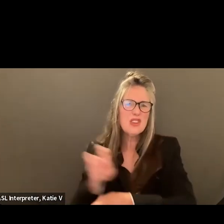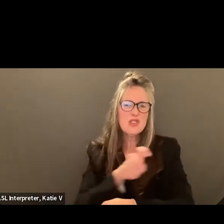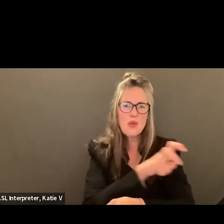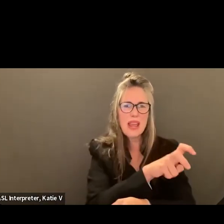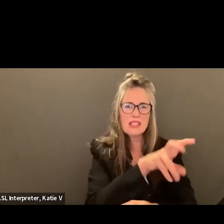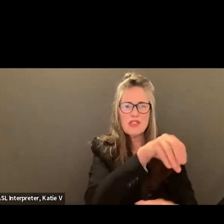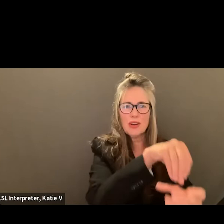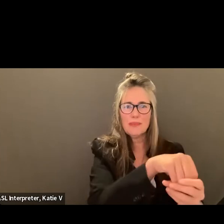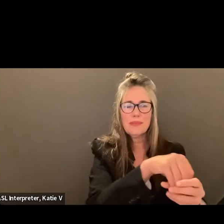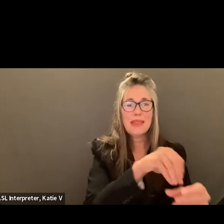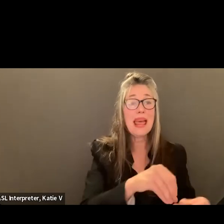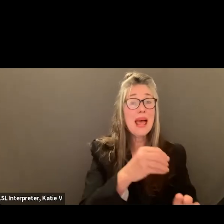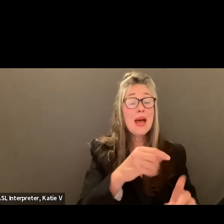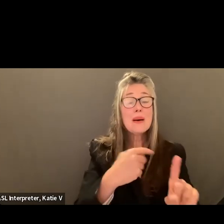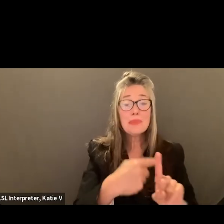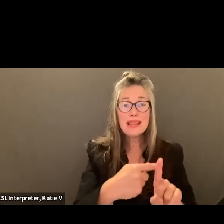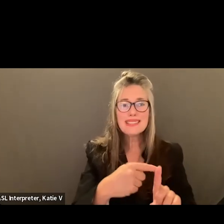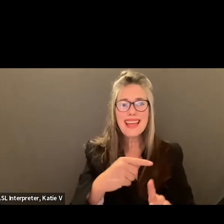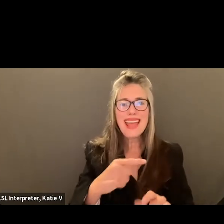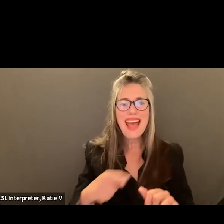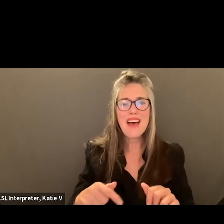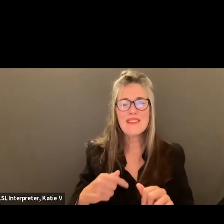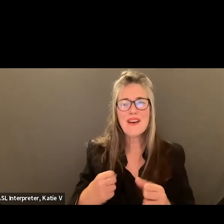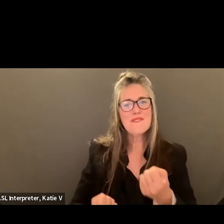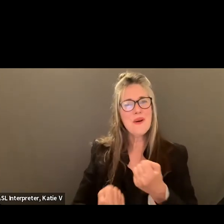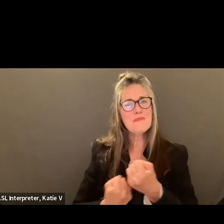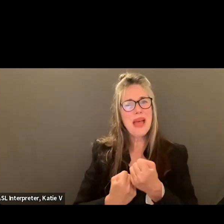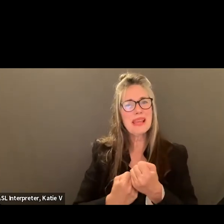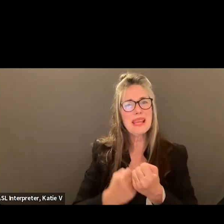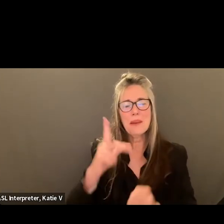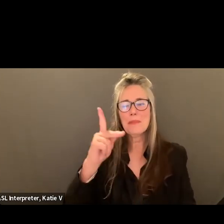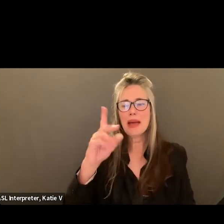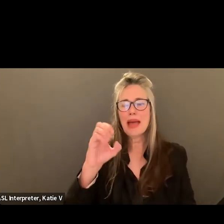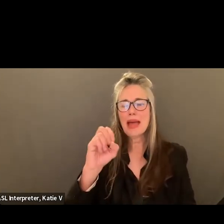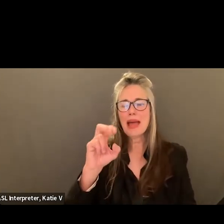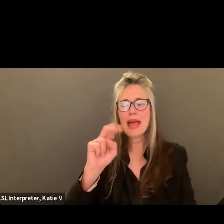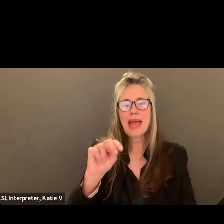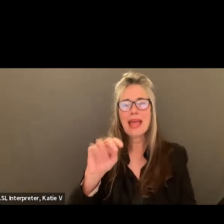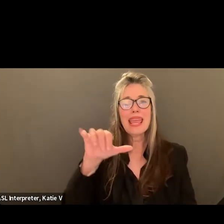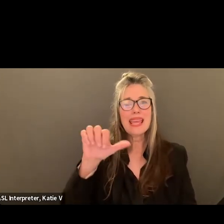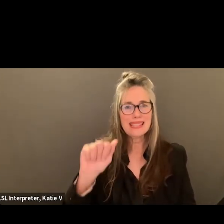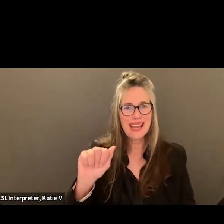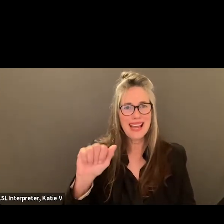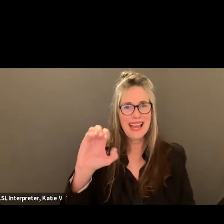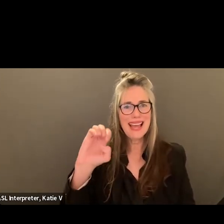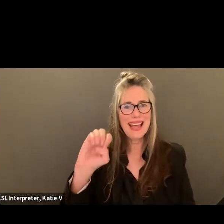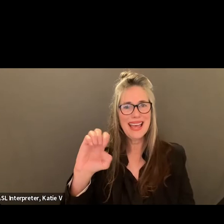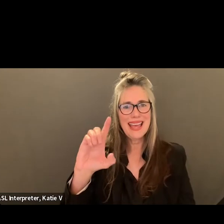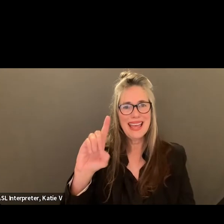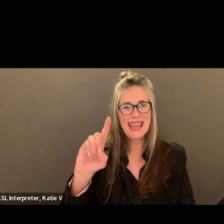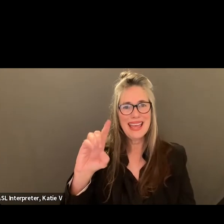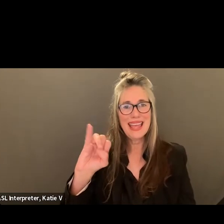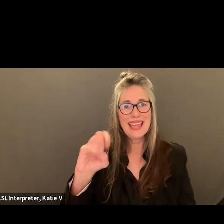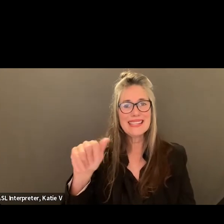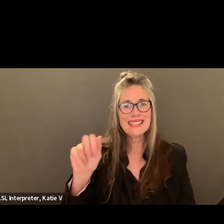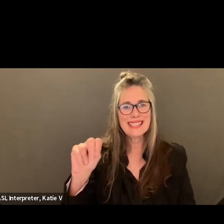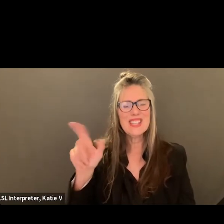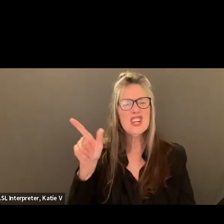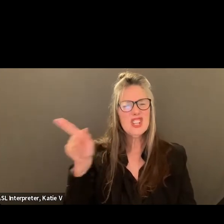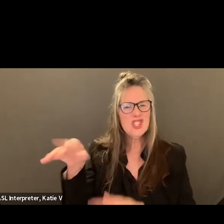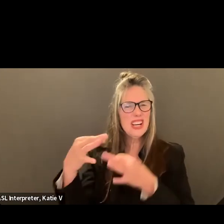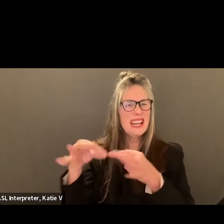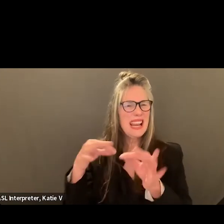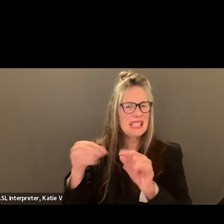Kenya Edison, who can share any details if the board has any other specific questions regarding programming of these two positions.